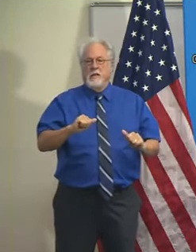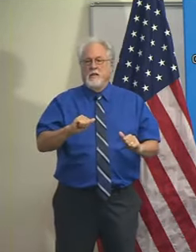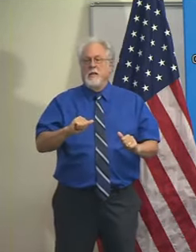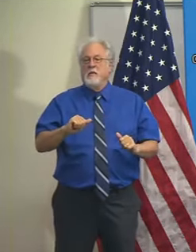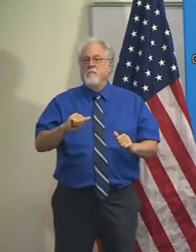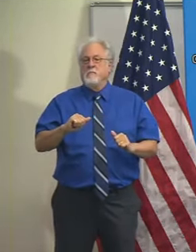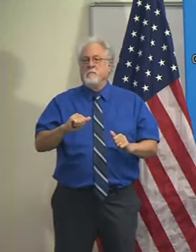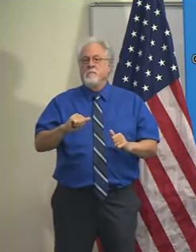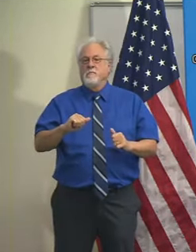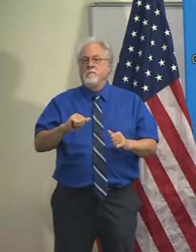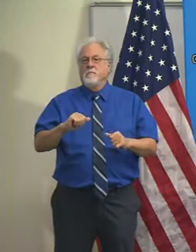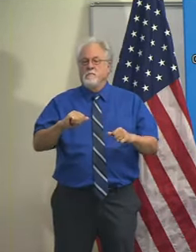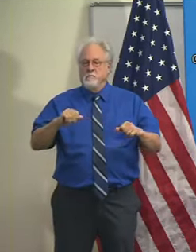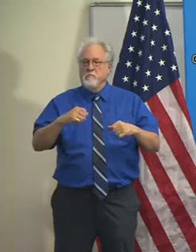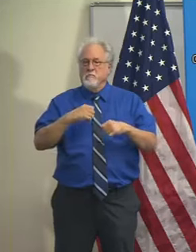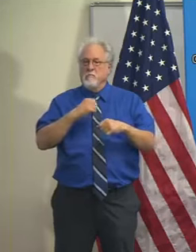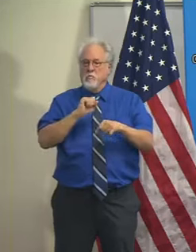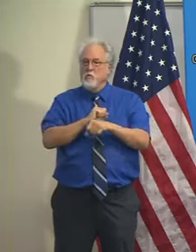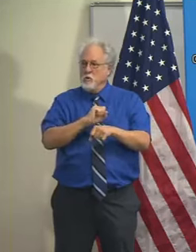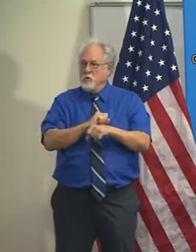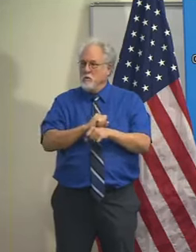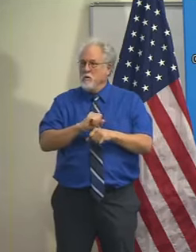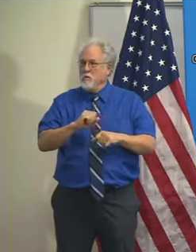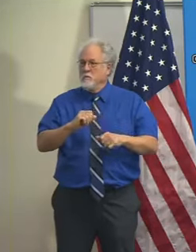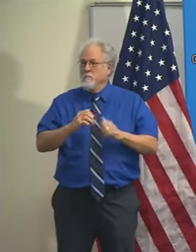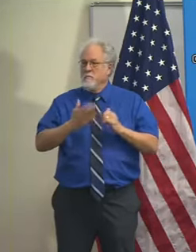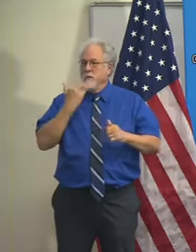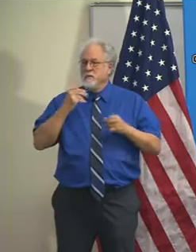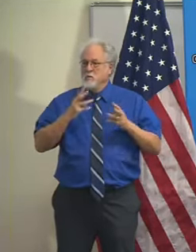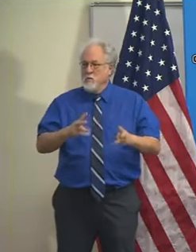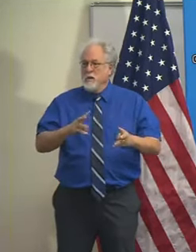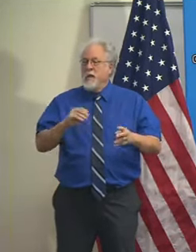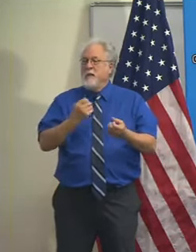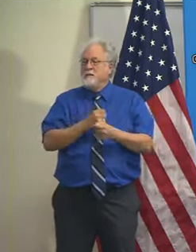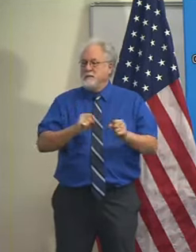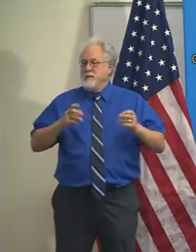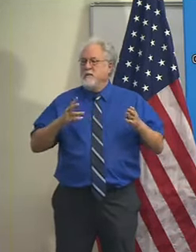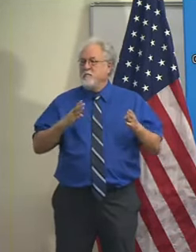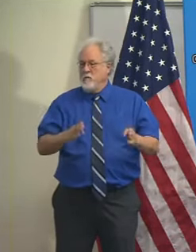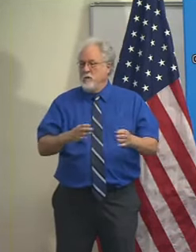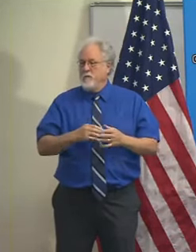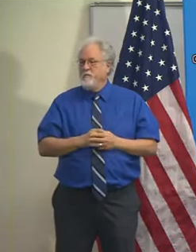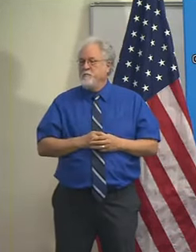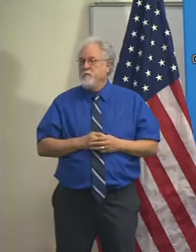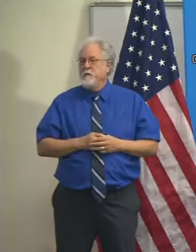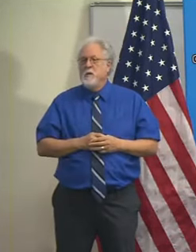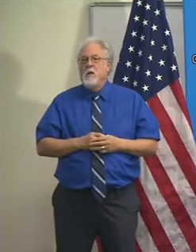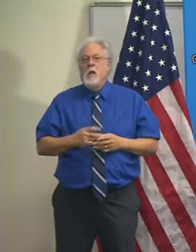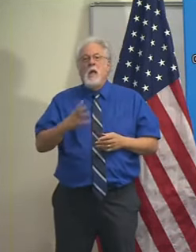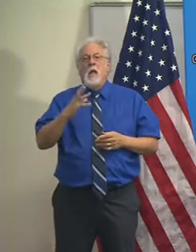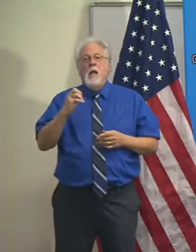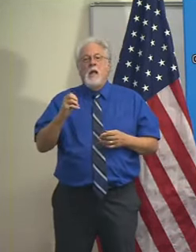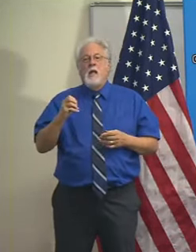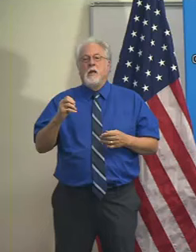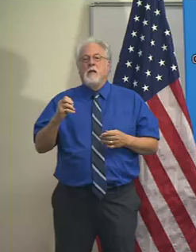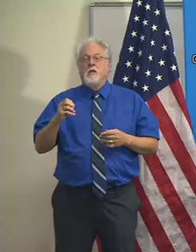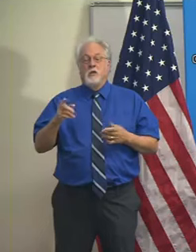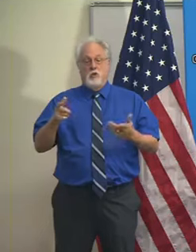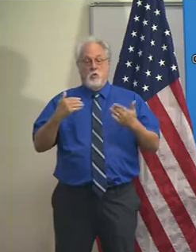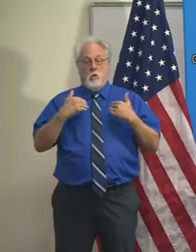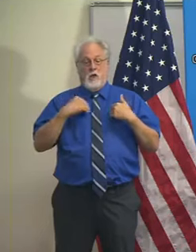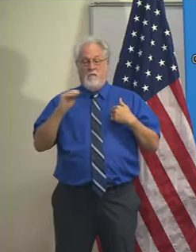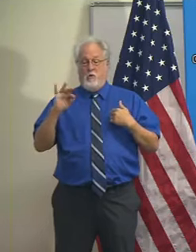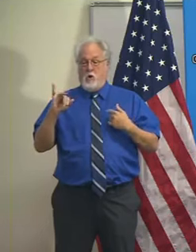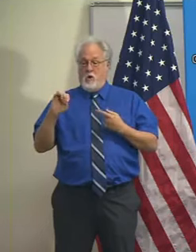most efficient and productive, but also in the safest, uh, possible way. Uh, and so where you have